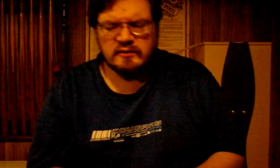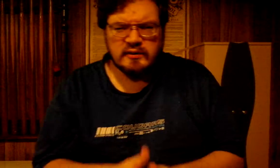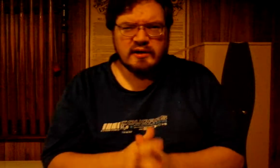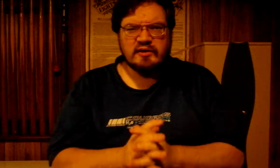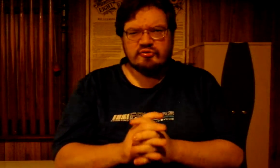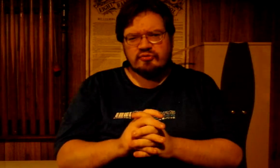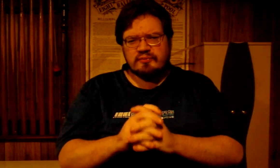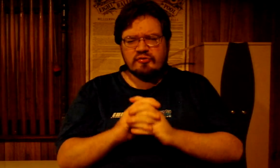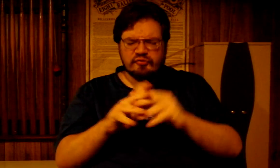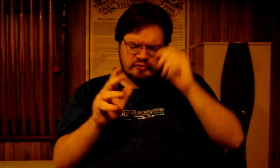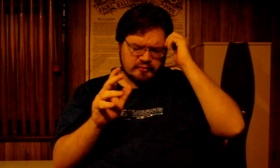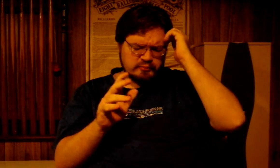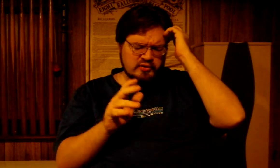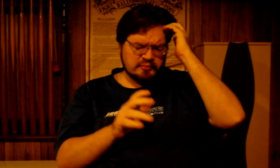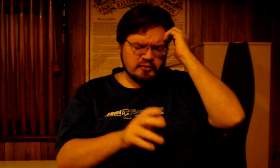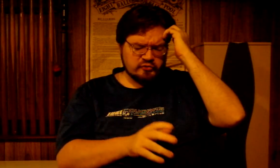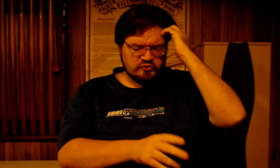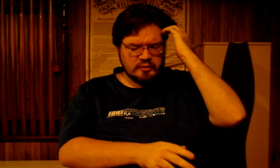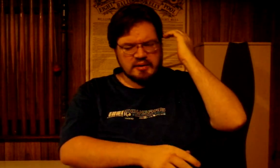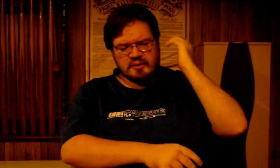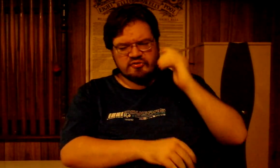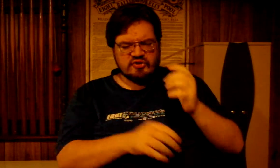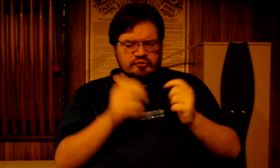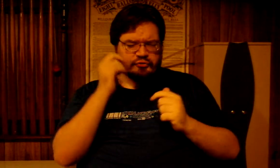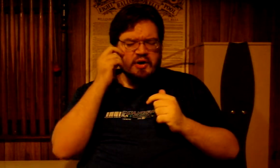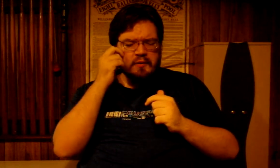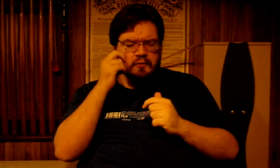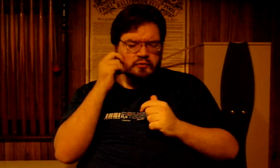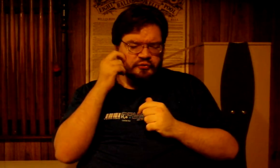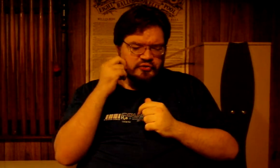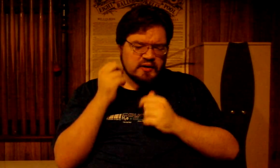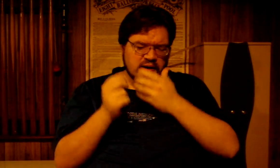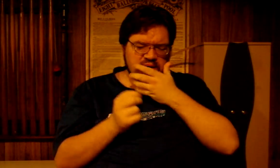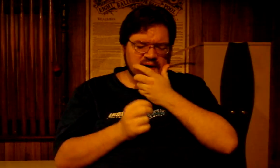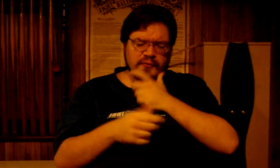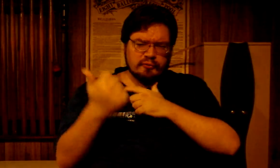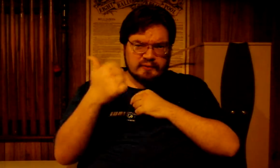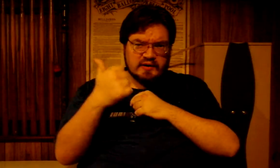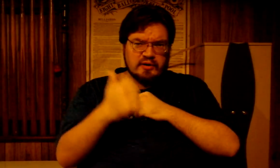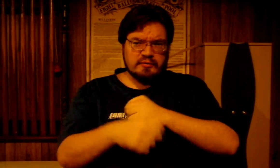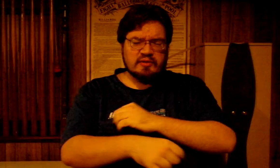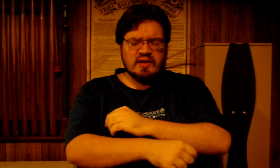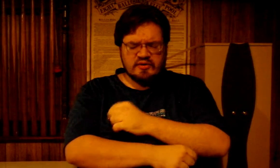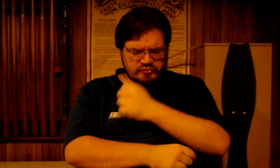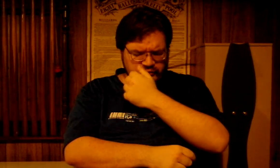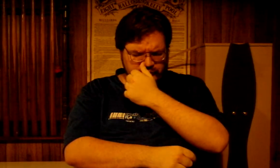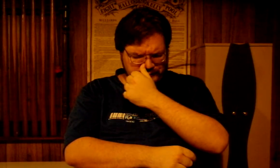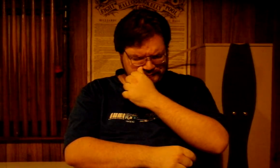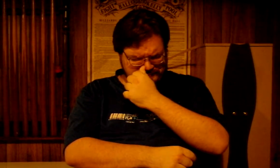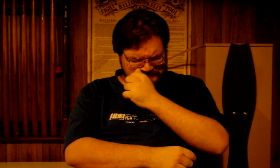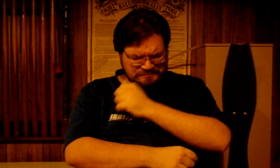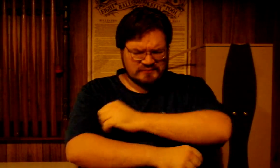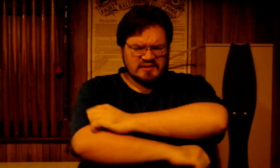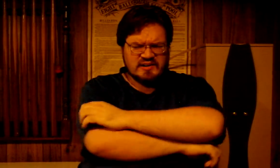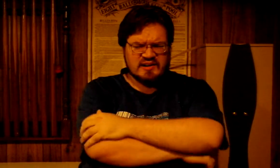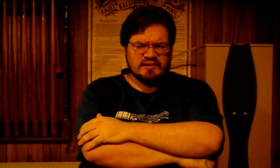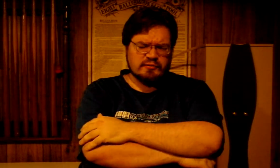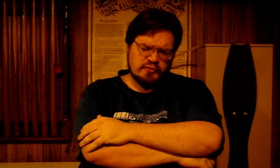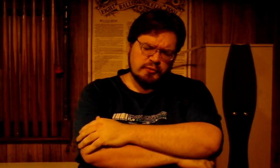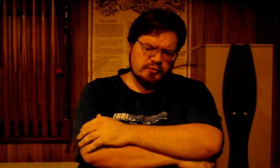This is a blog post inspired by Jess Otakus over on That Guy With The Glasses, a review of